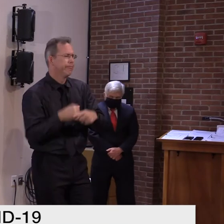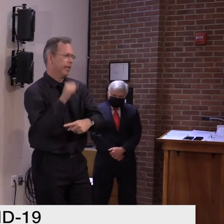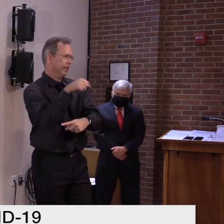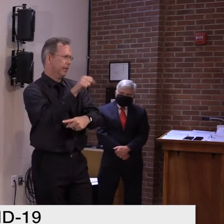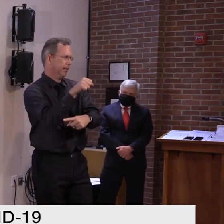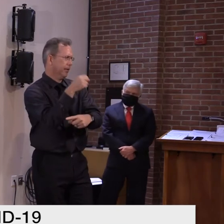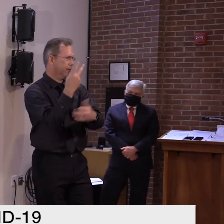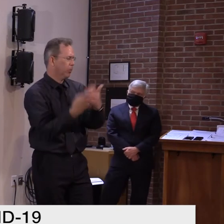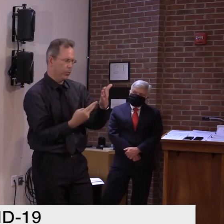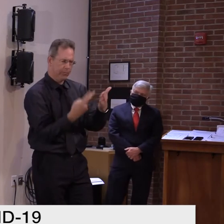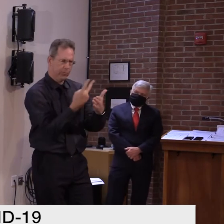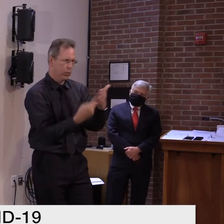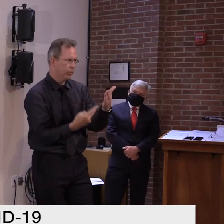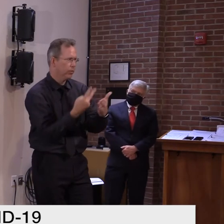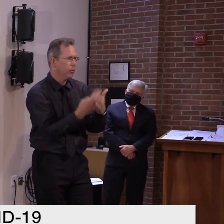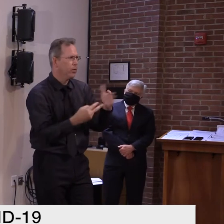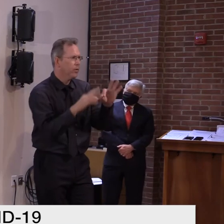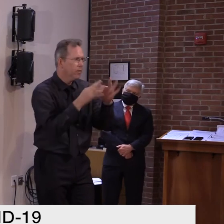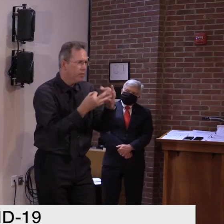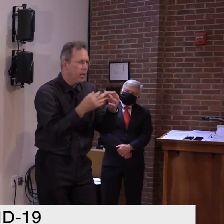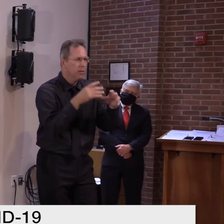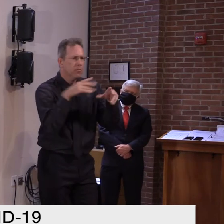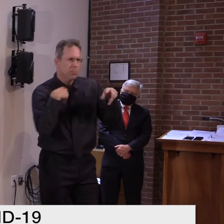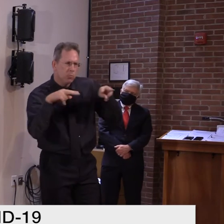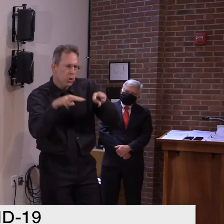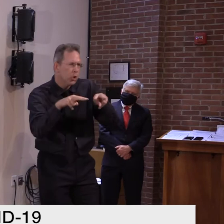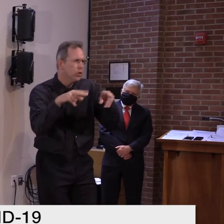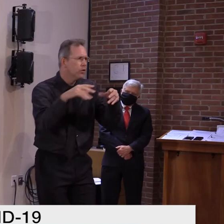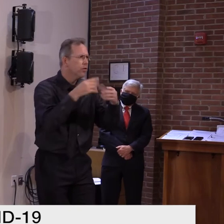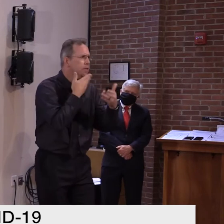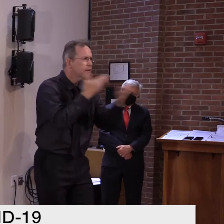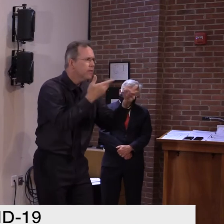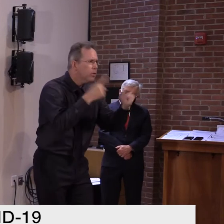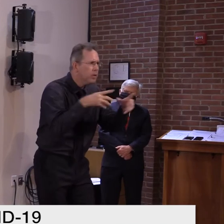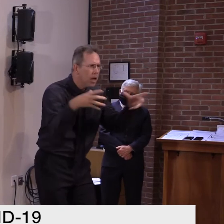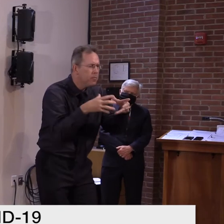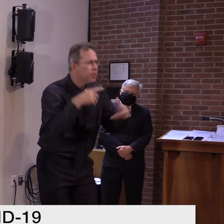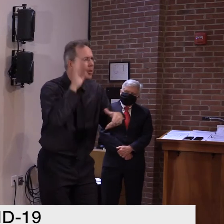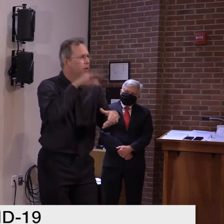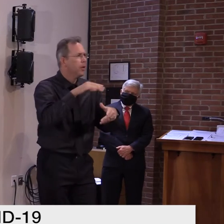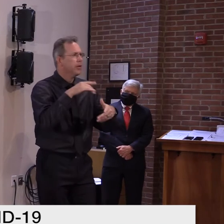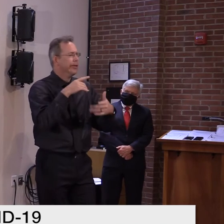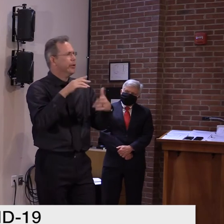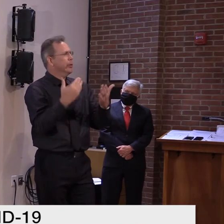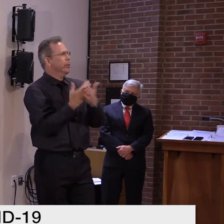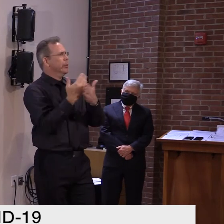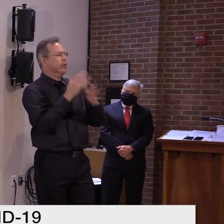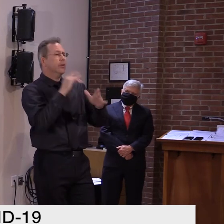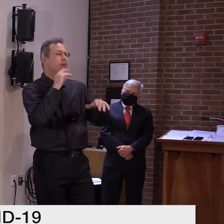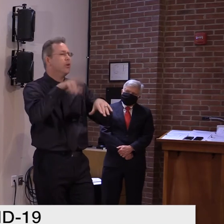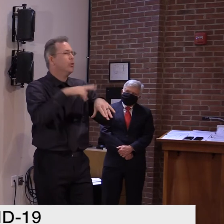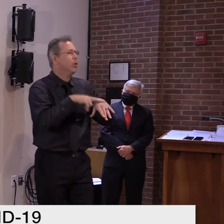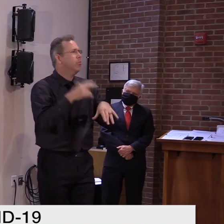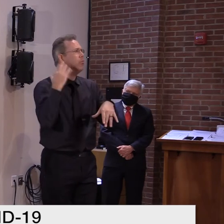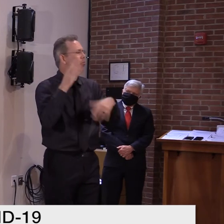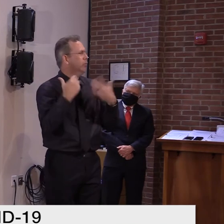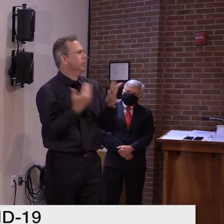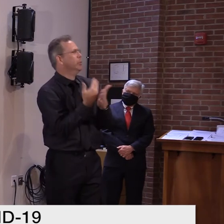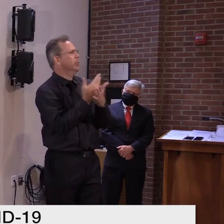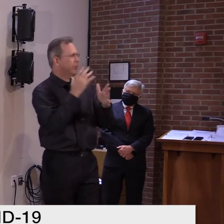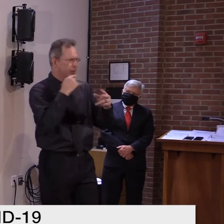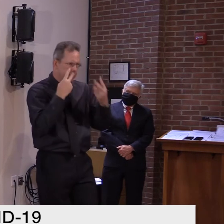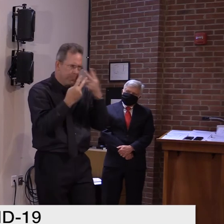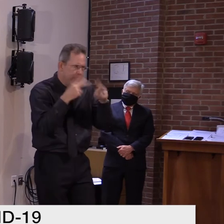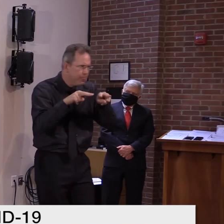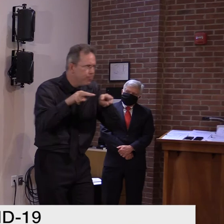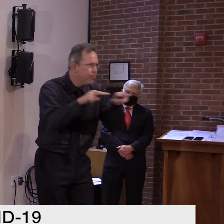this is something that most of us have not experienced. Uh, we want to see our families, uh, you know, again, with my, my own mom, I haven't